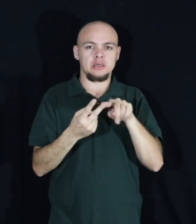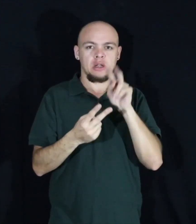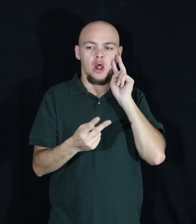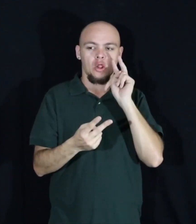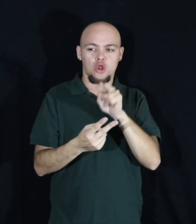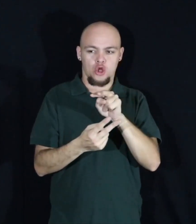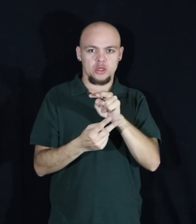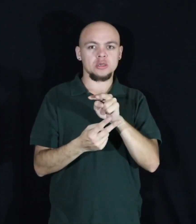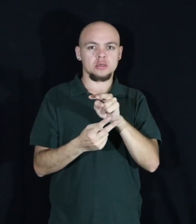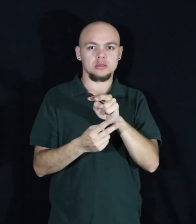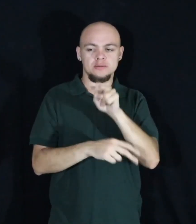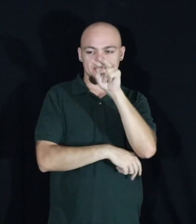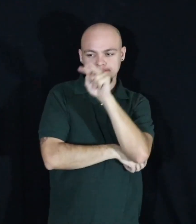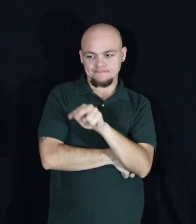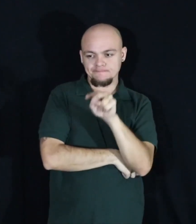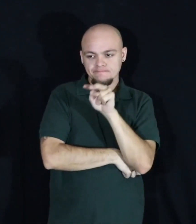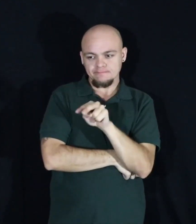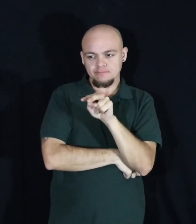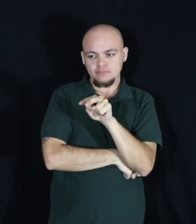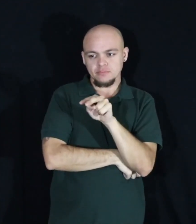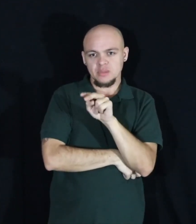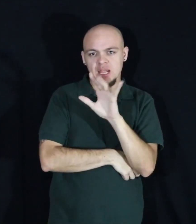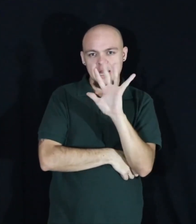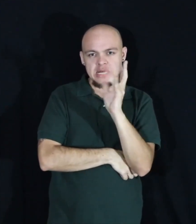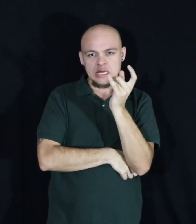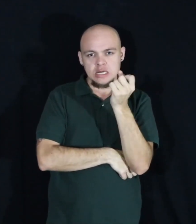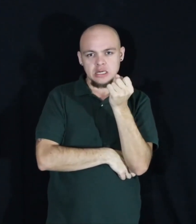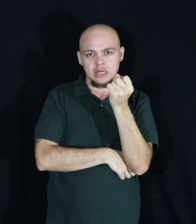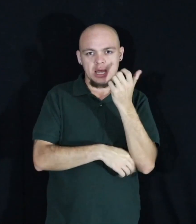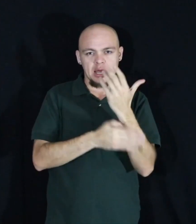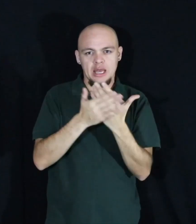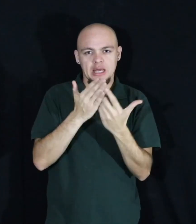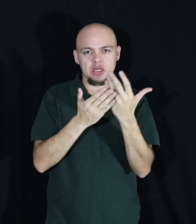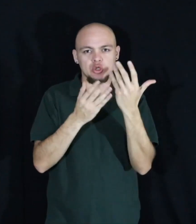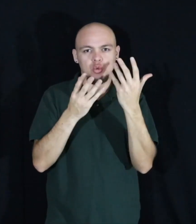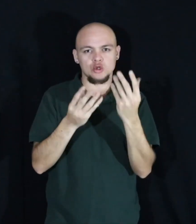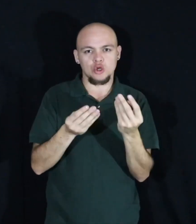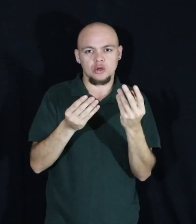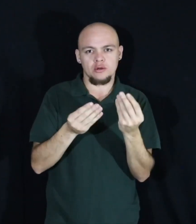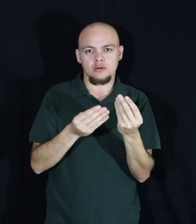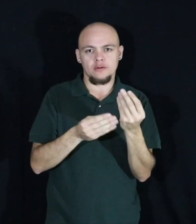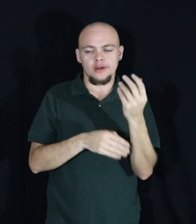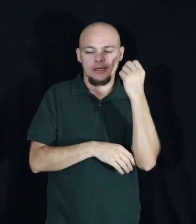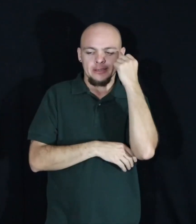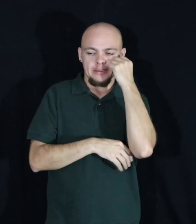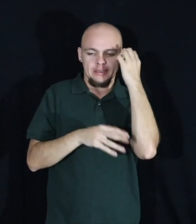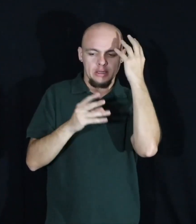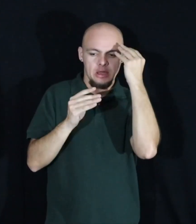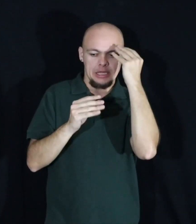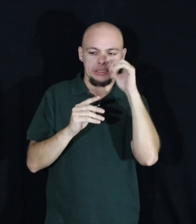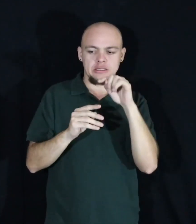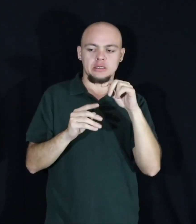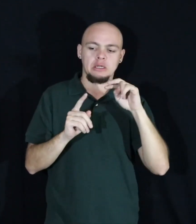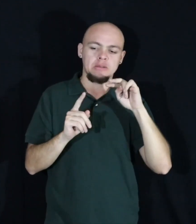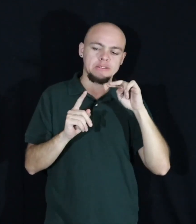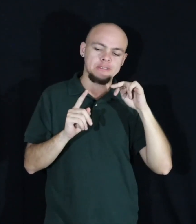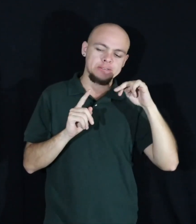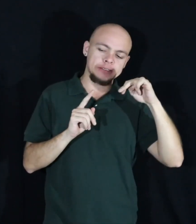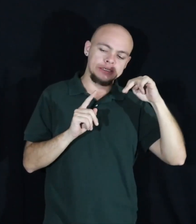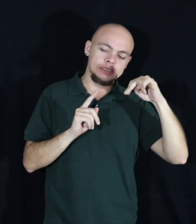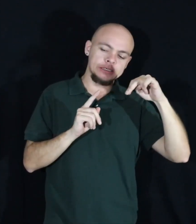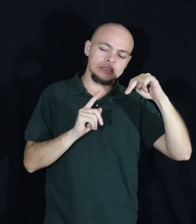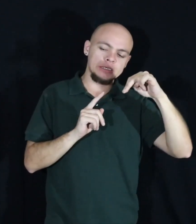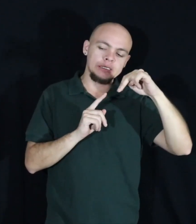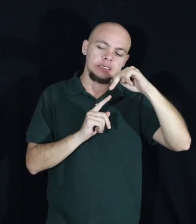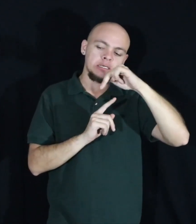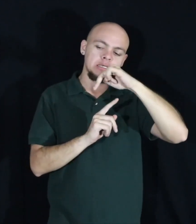Look at this little guy. Tight fingers, relaxed hand in thoughtful repose. Just walk around him. Spend a moment with